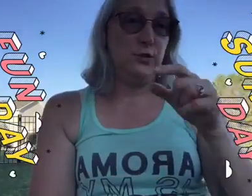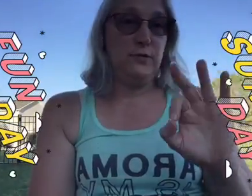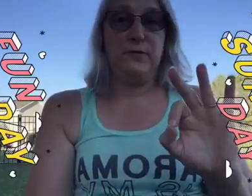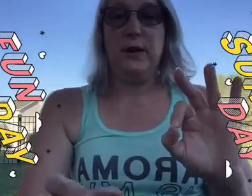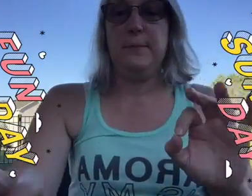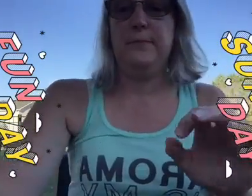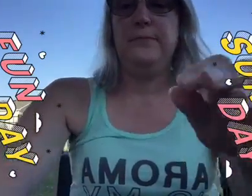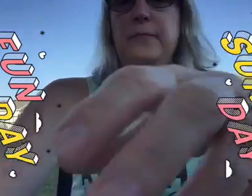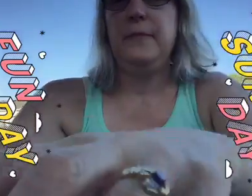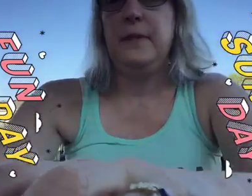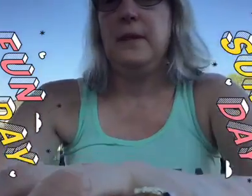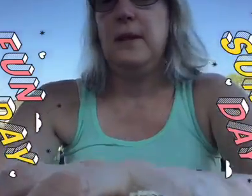gluten free